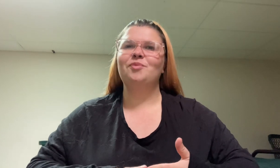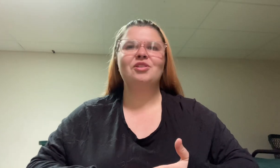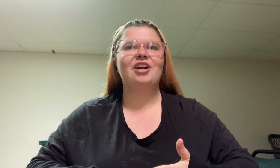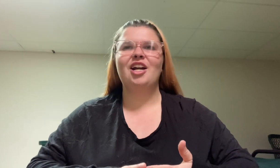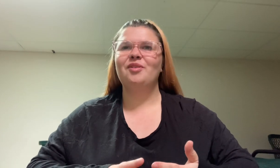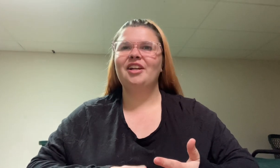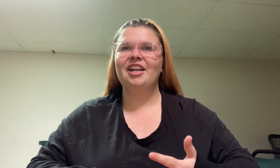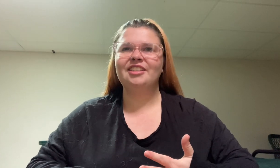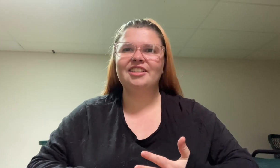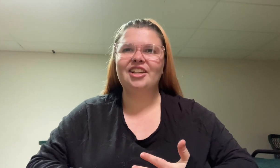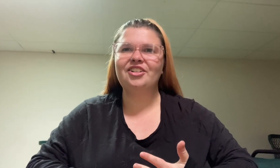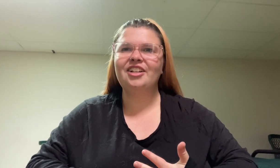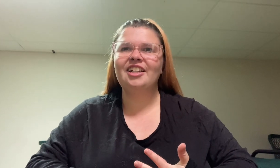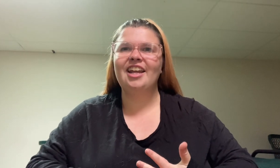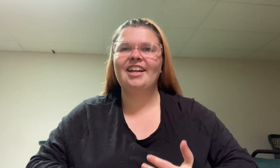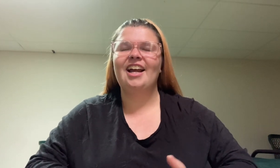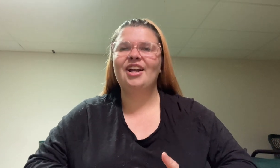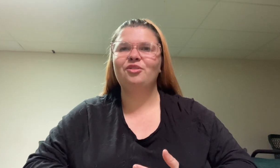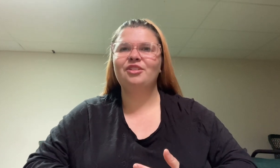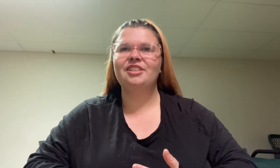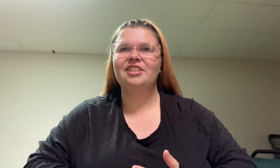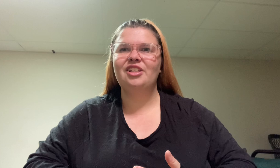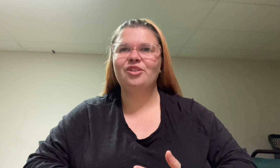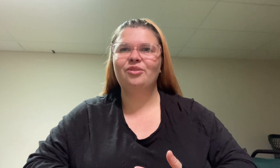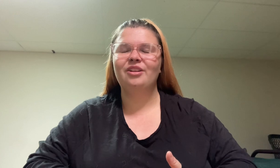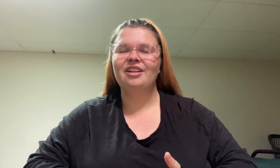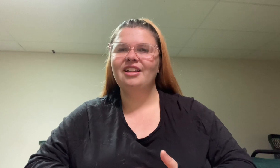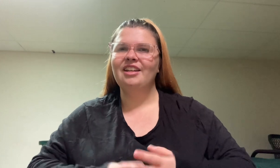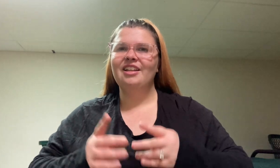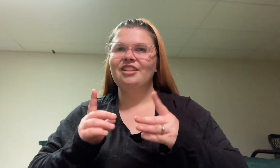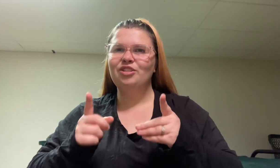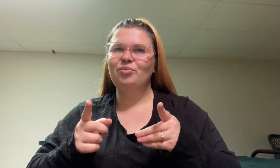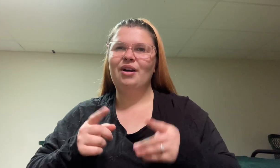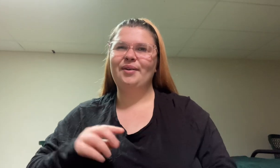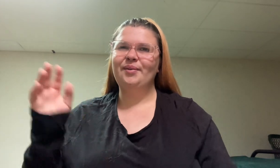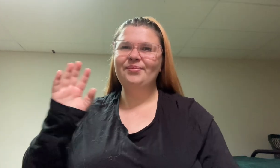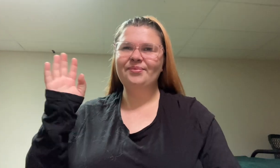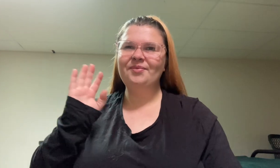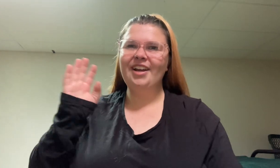subscribing, etc. And I will see you tomorrow. Bye!